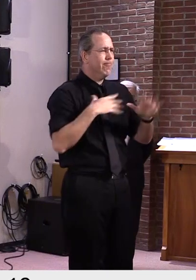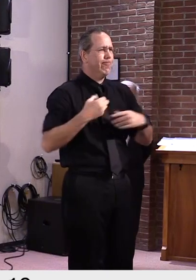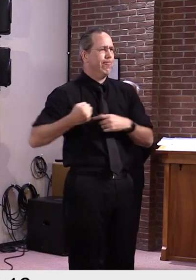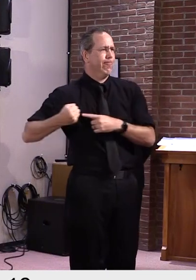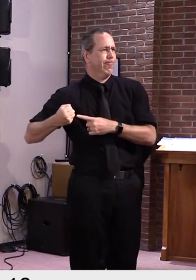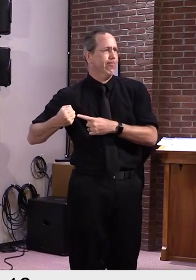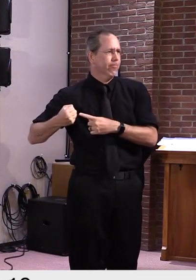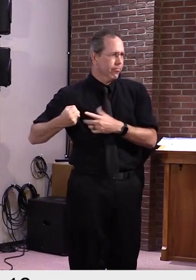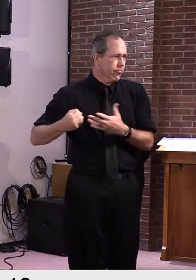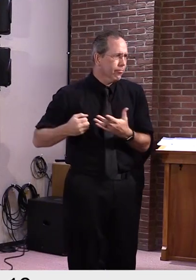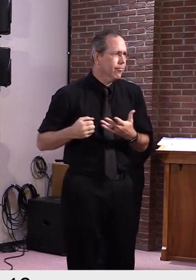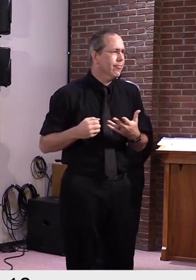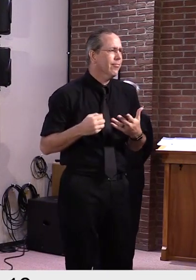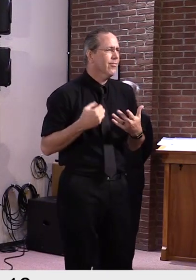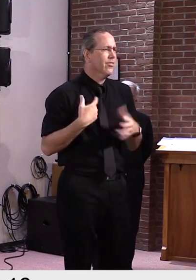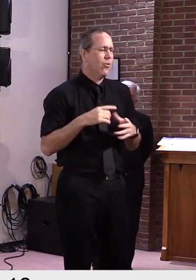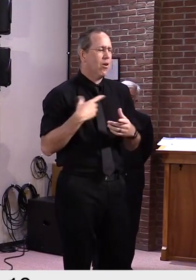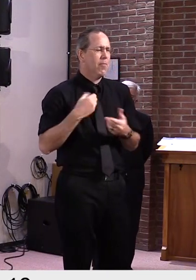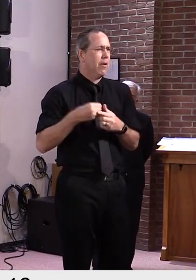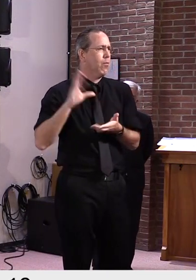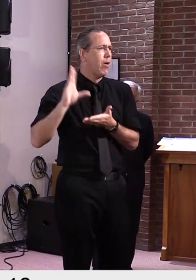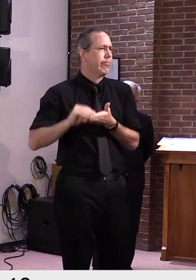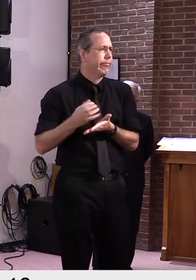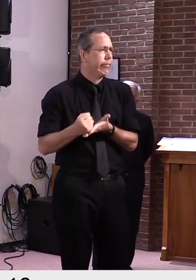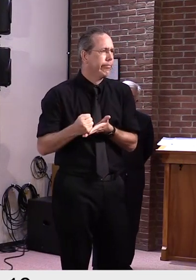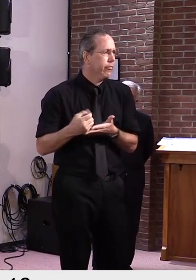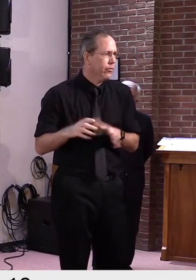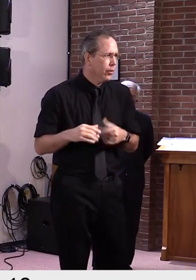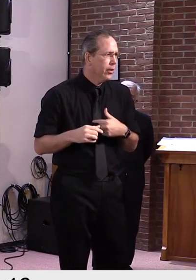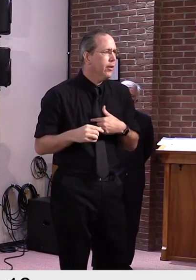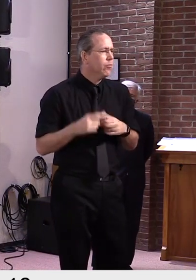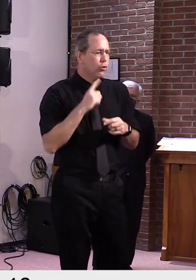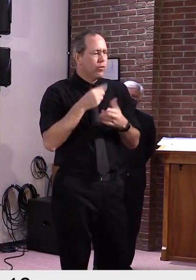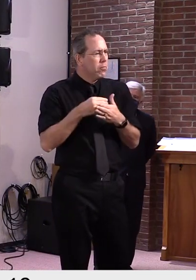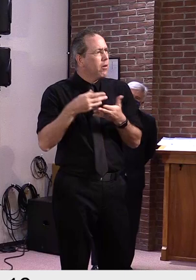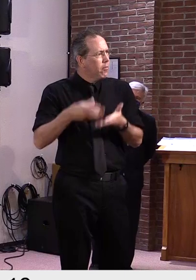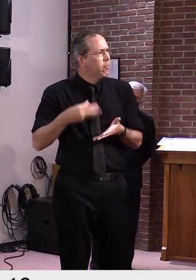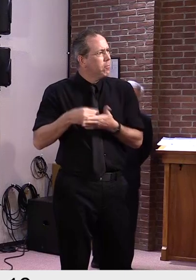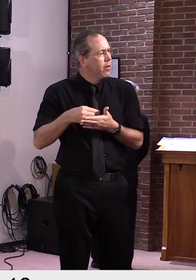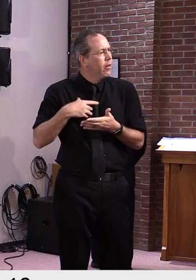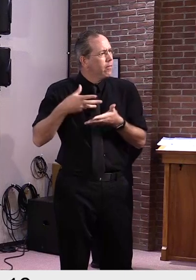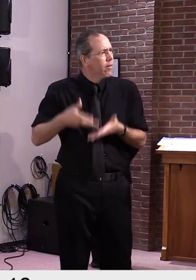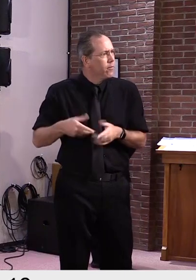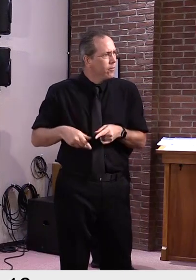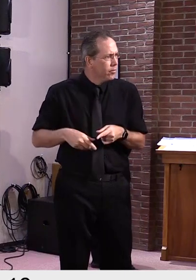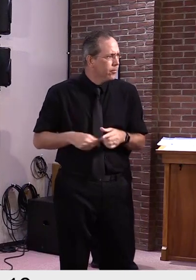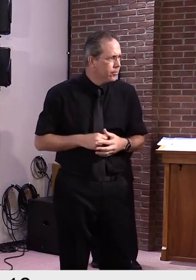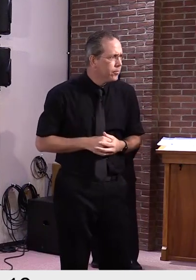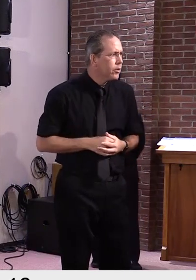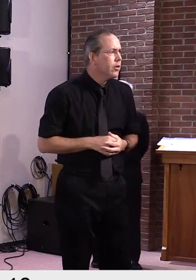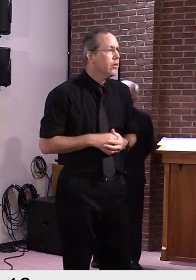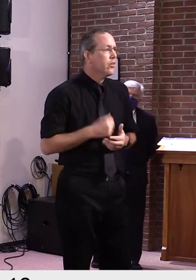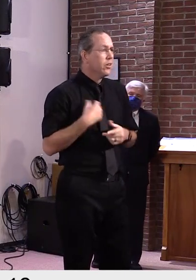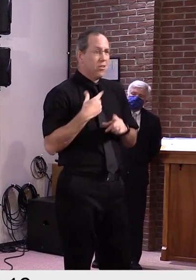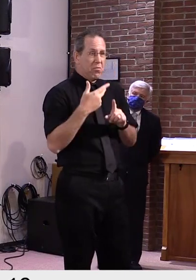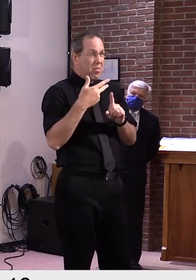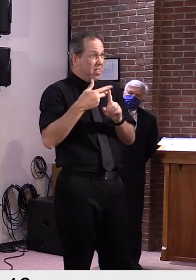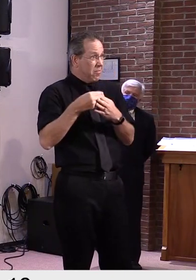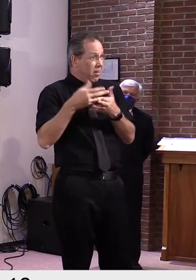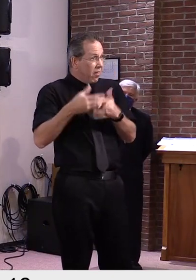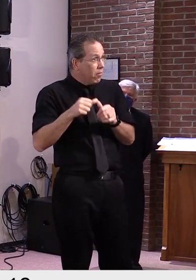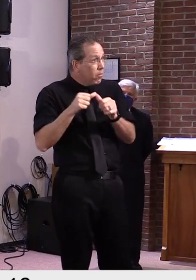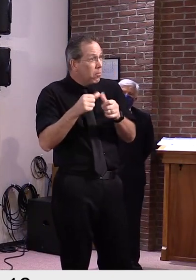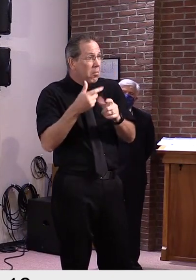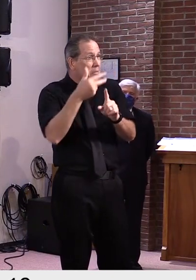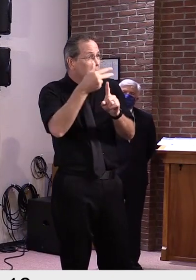to get us through that year, where we had one quarter that was devastated, and be able to